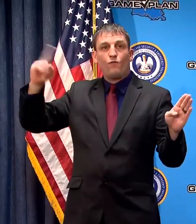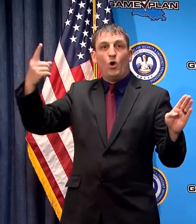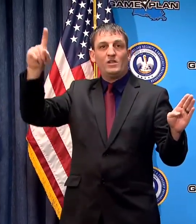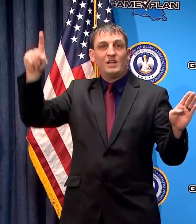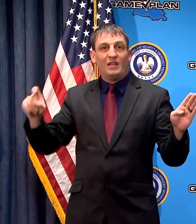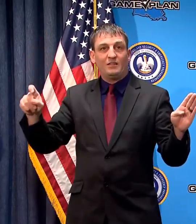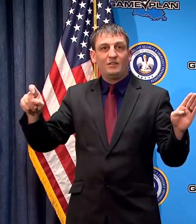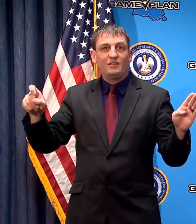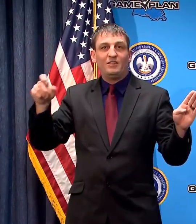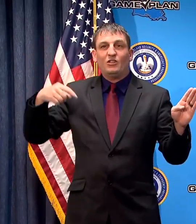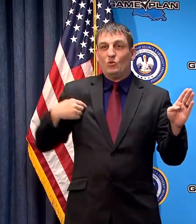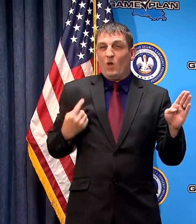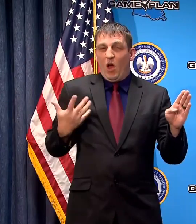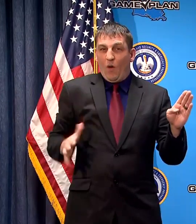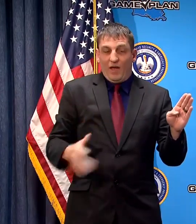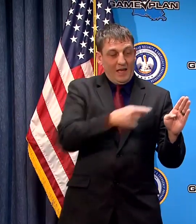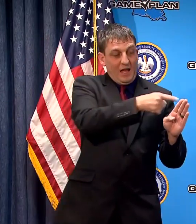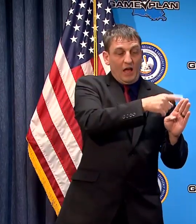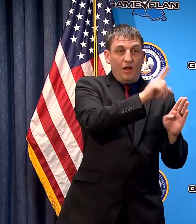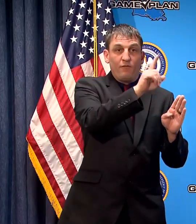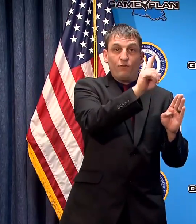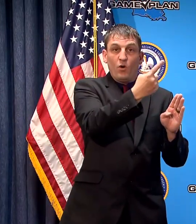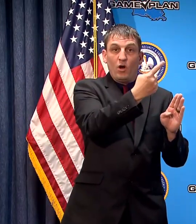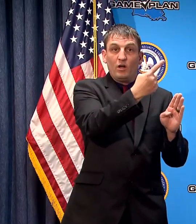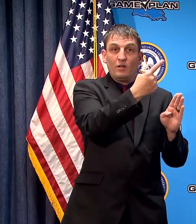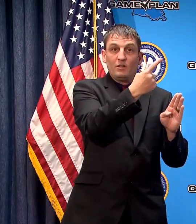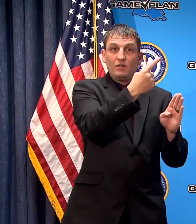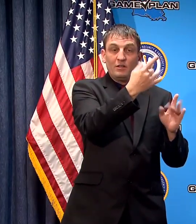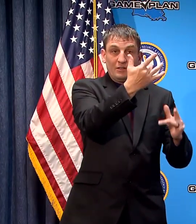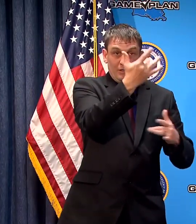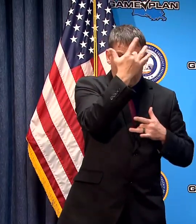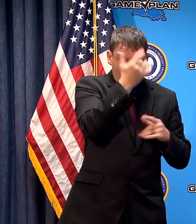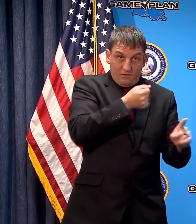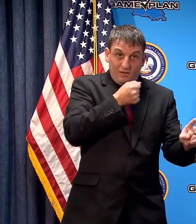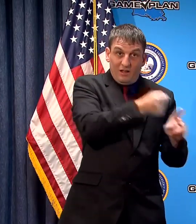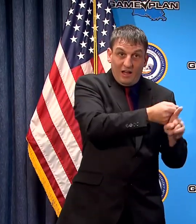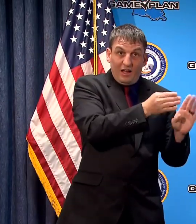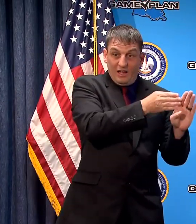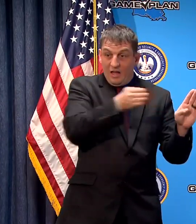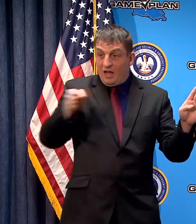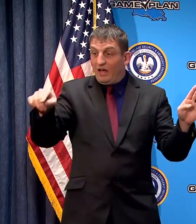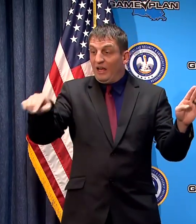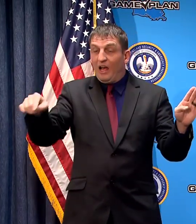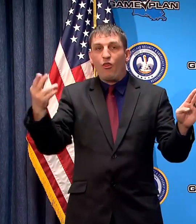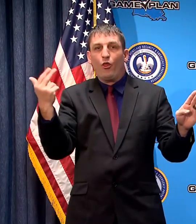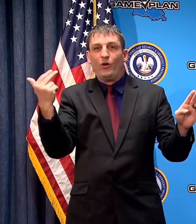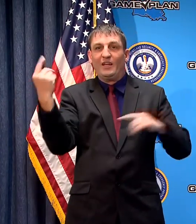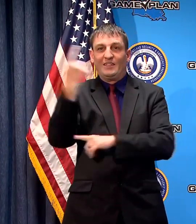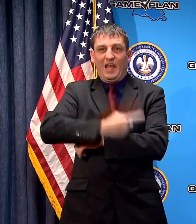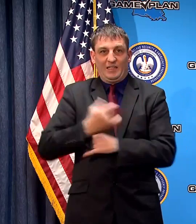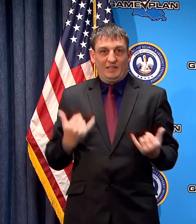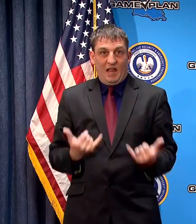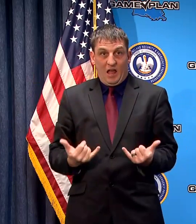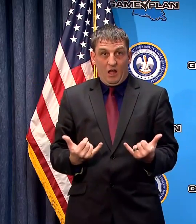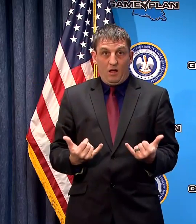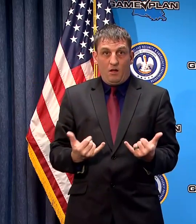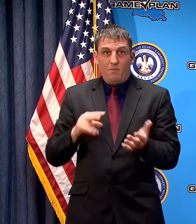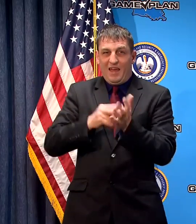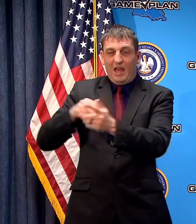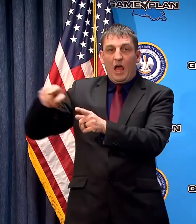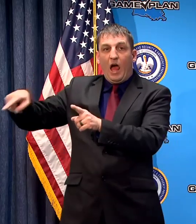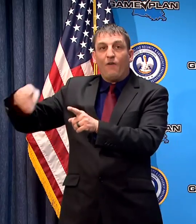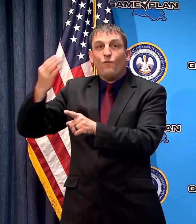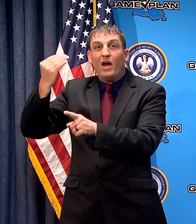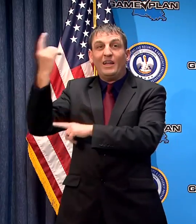we've only been about 13 days since we reported the first case in the state of Louisiana so we're not there yet